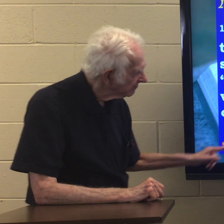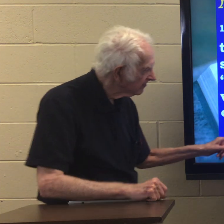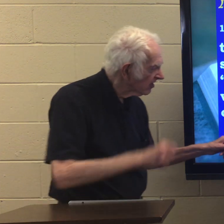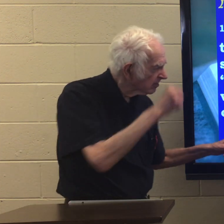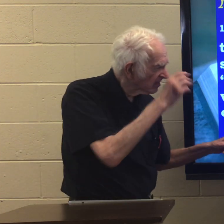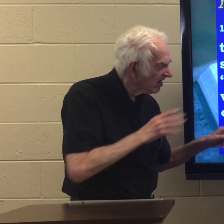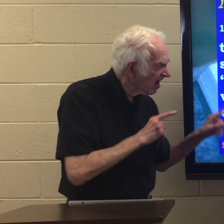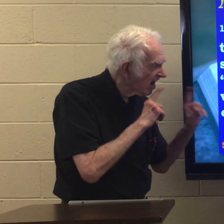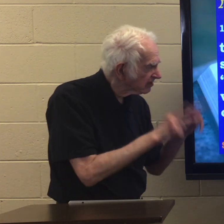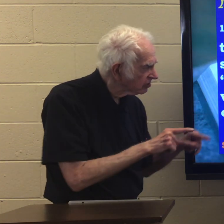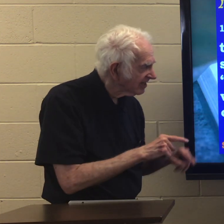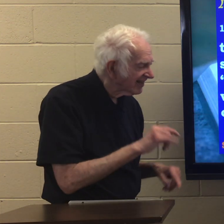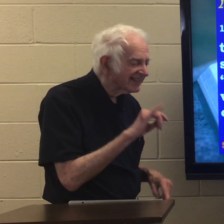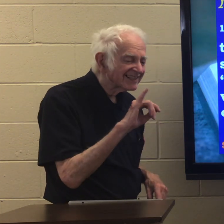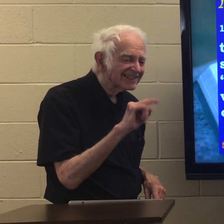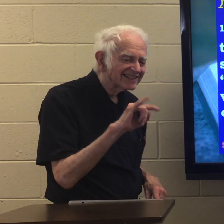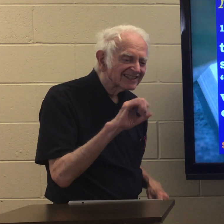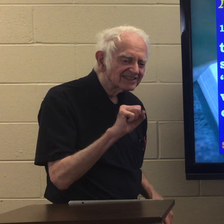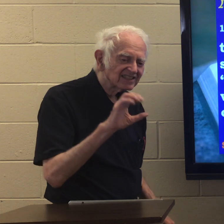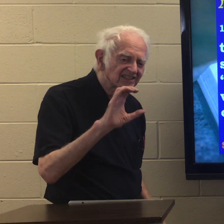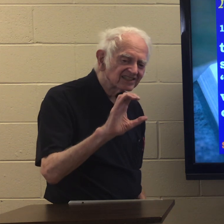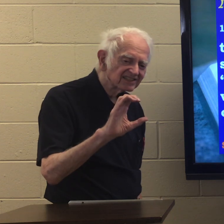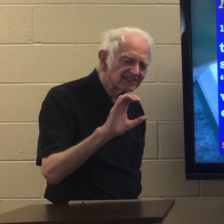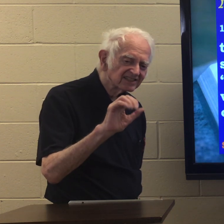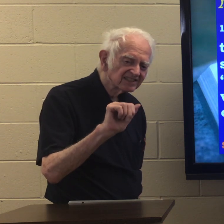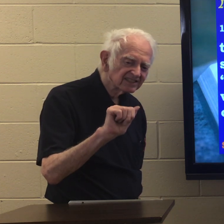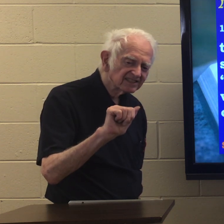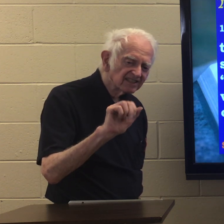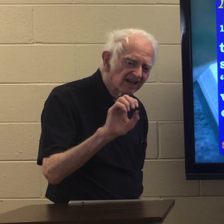The men answered, It is Caesar's picture